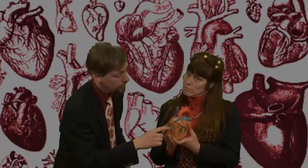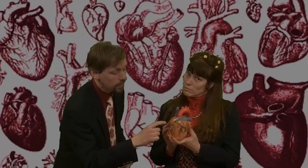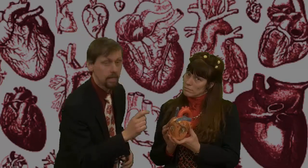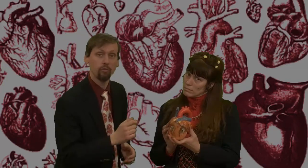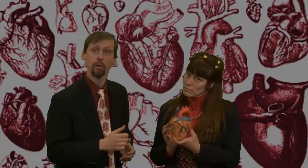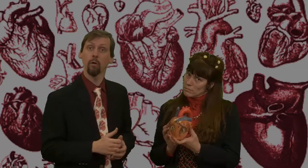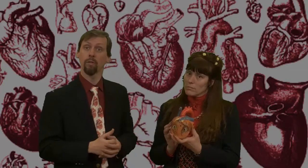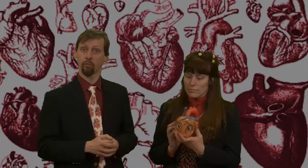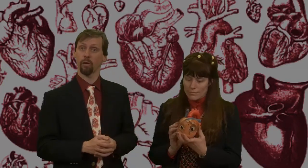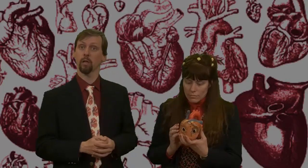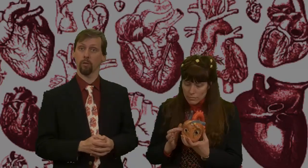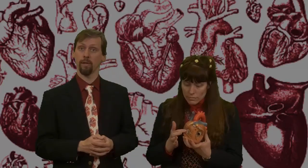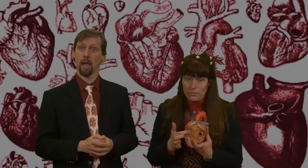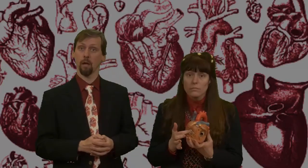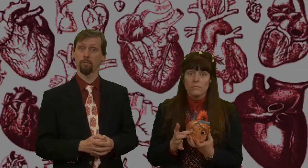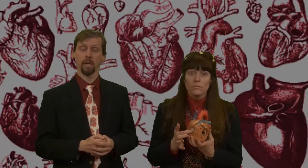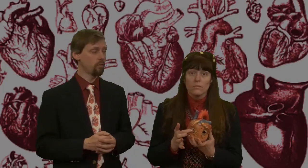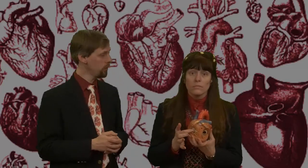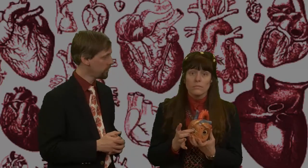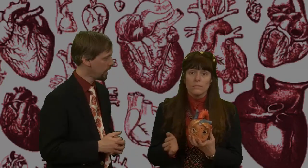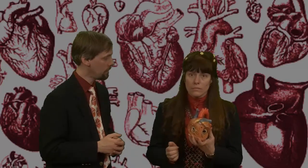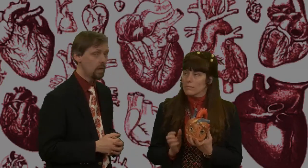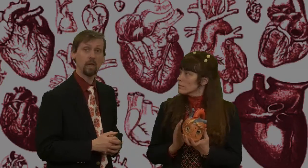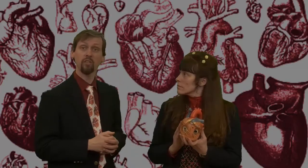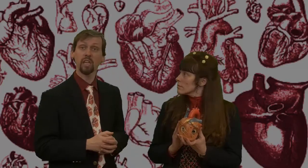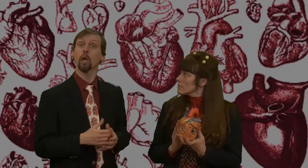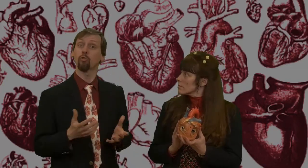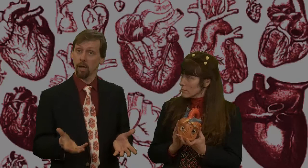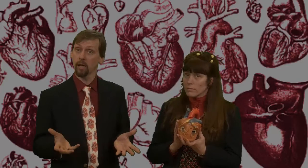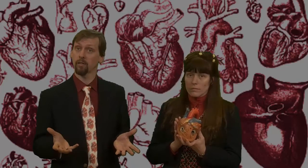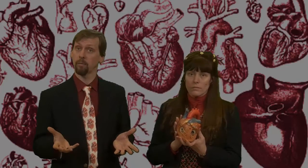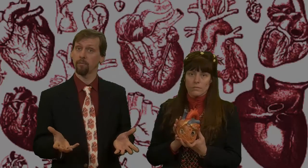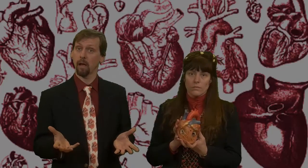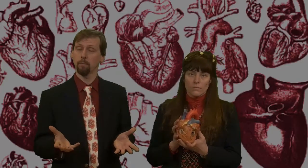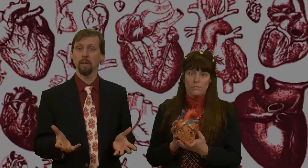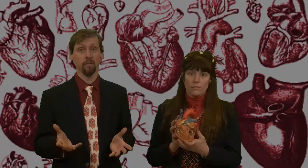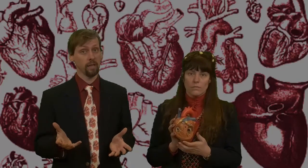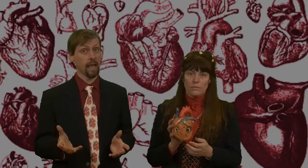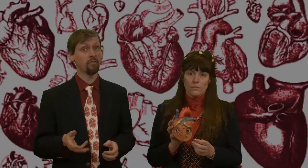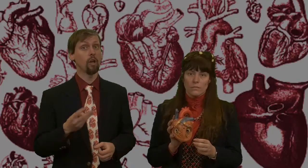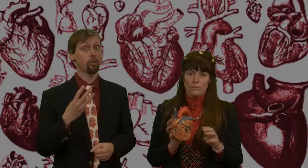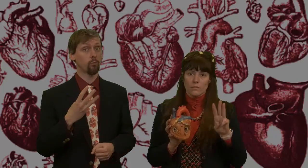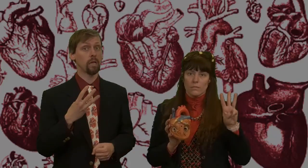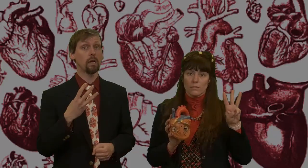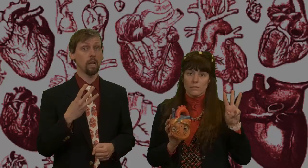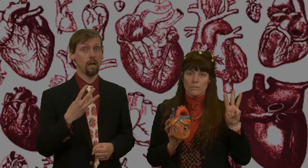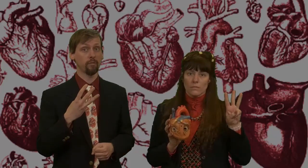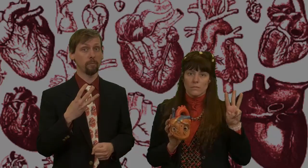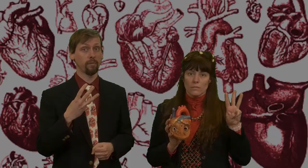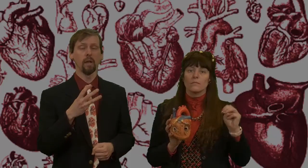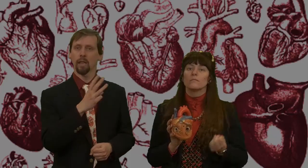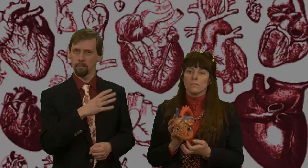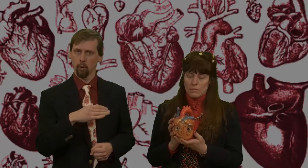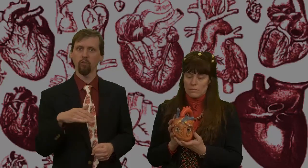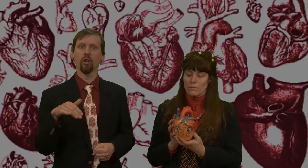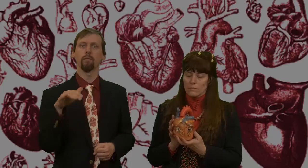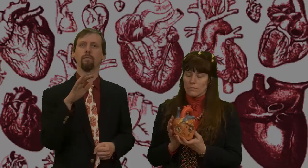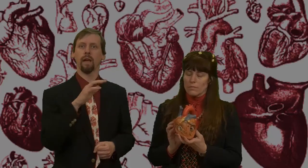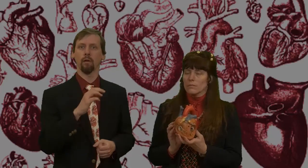atrioventricular valve. Its other name is the tricuspid valve because it has three cusps, like most of the valves